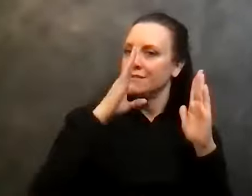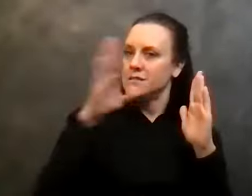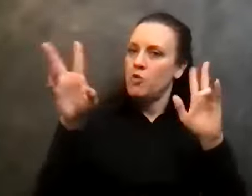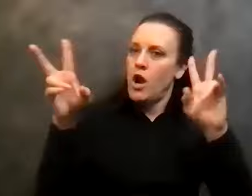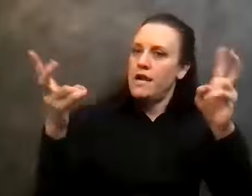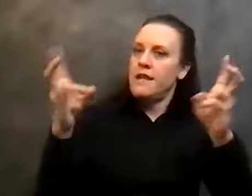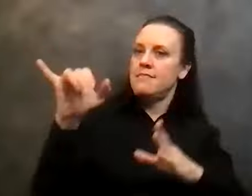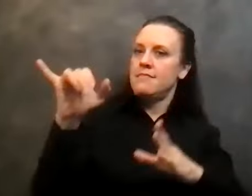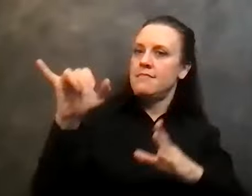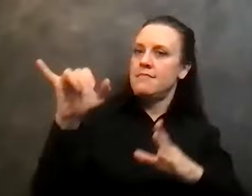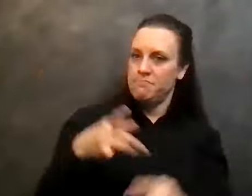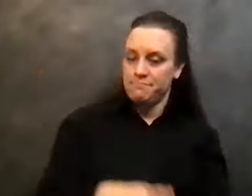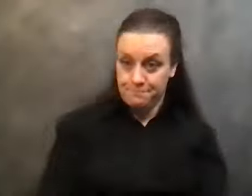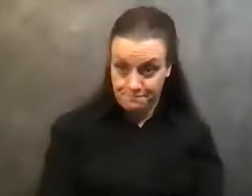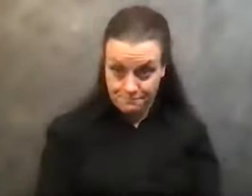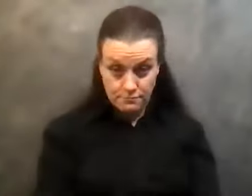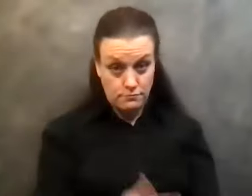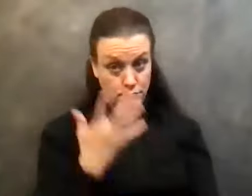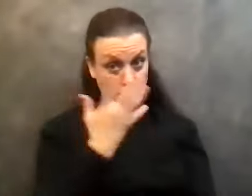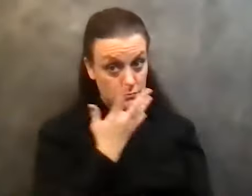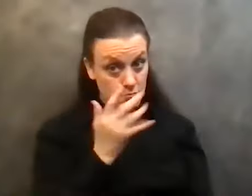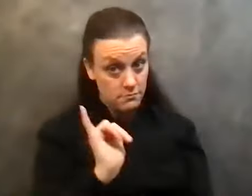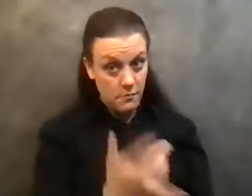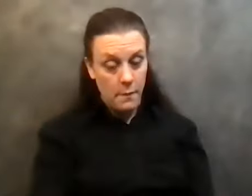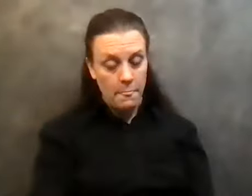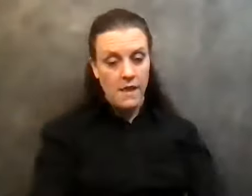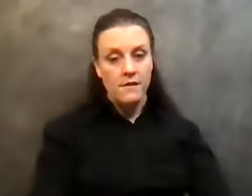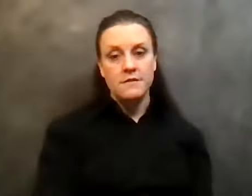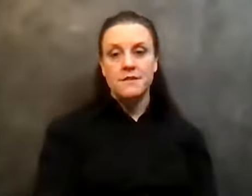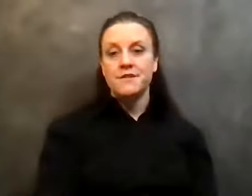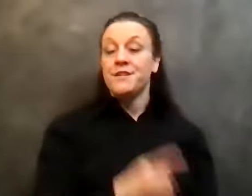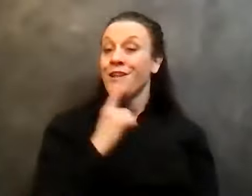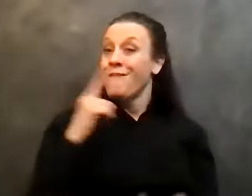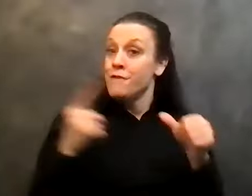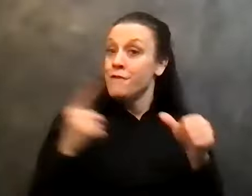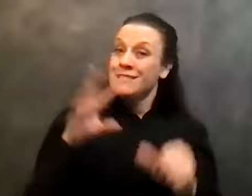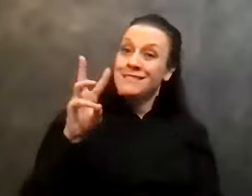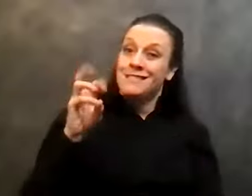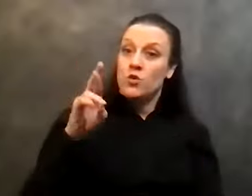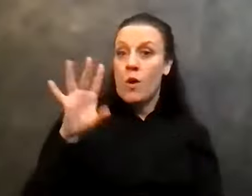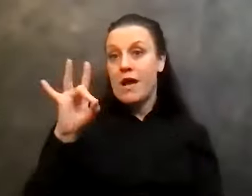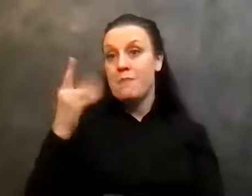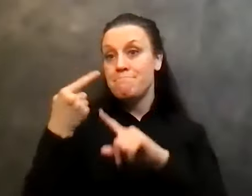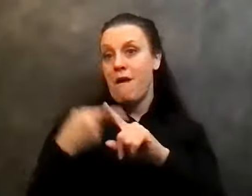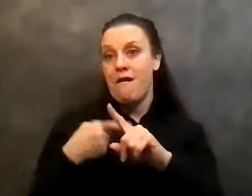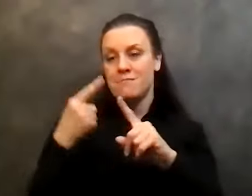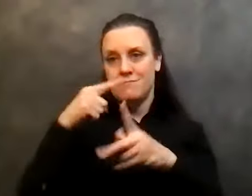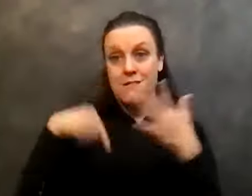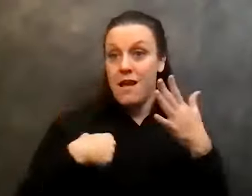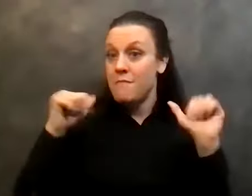in time. Now, what did my sobriety look like? Probably for the first six or eight months, all I was able to do was go to